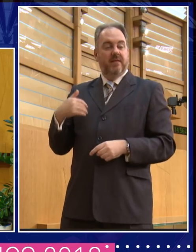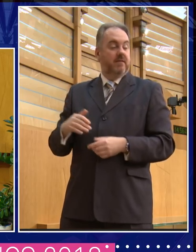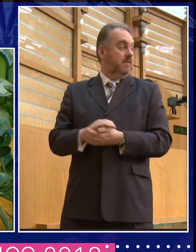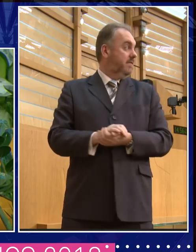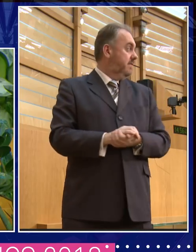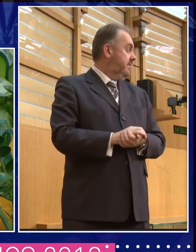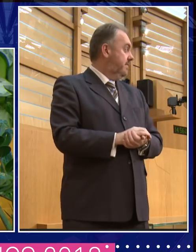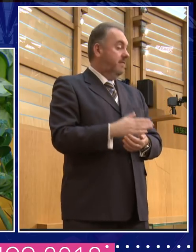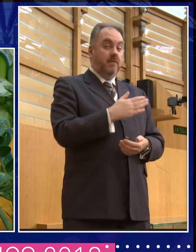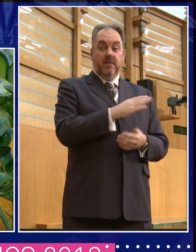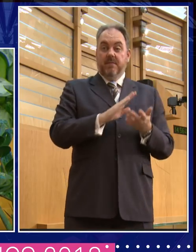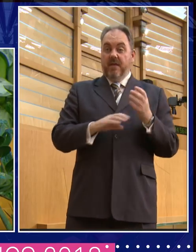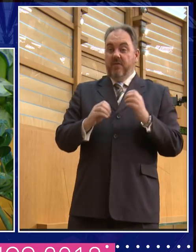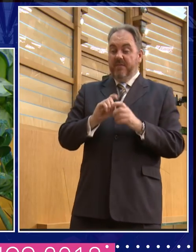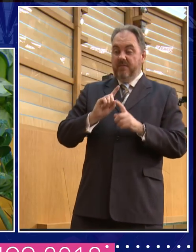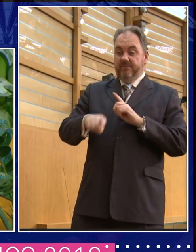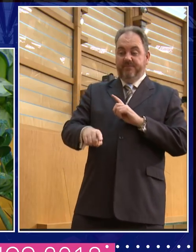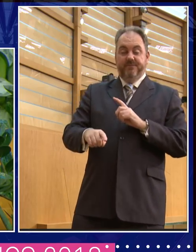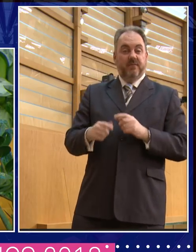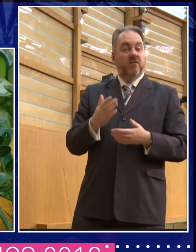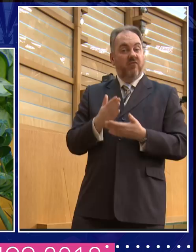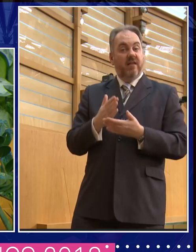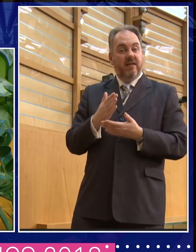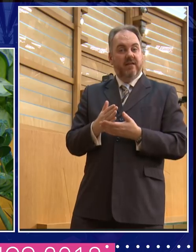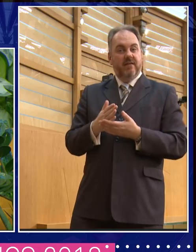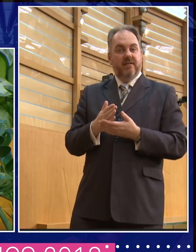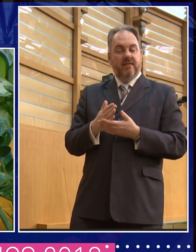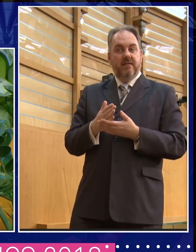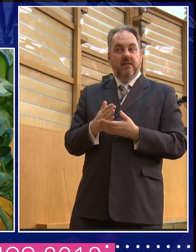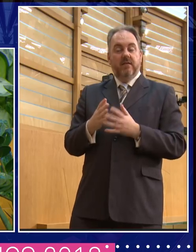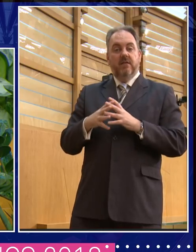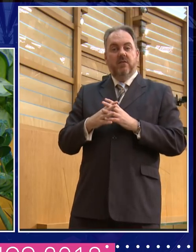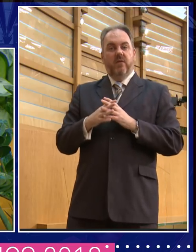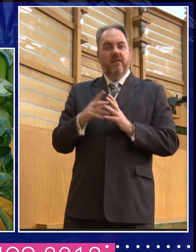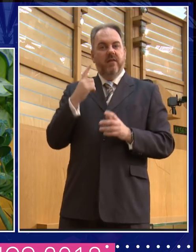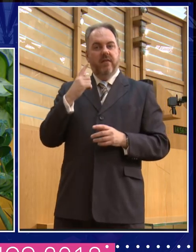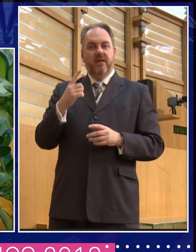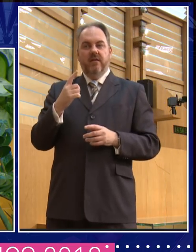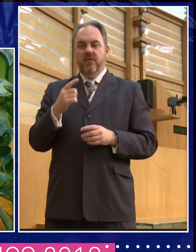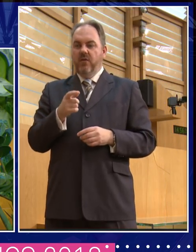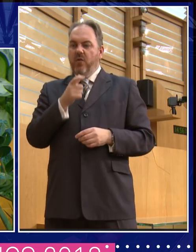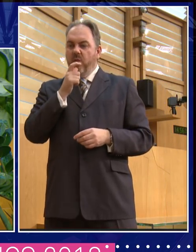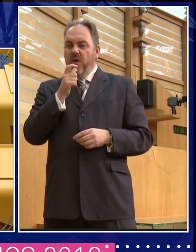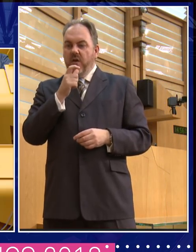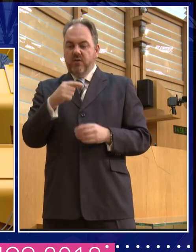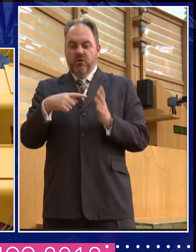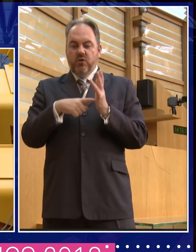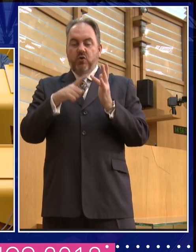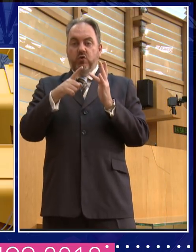I mean, everybody, I think, ought to, um, examine carefully the, the verb to whine. Because it's